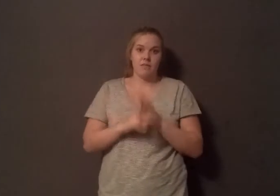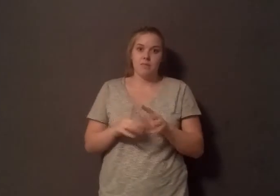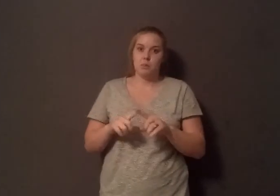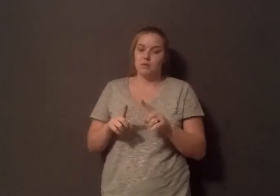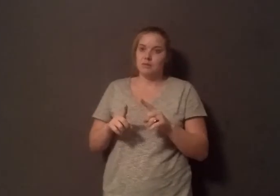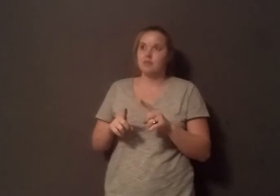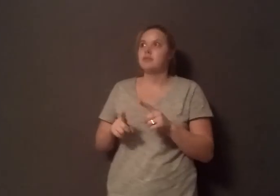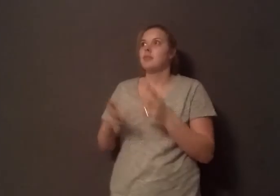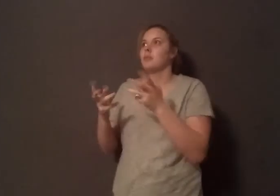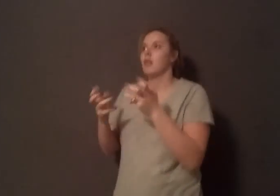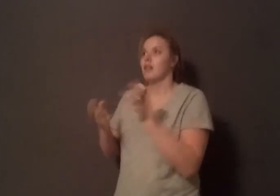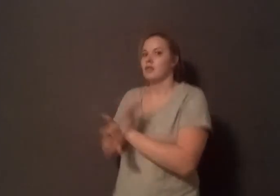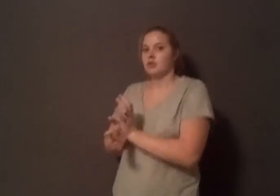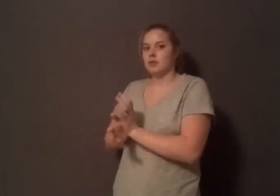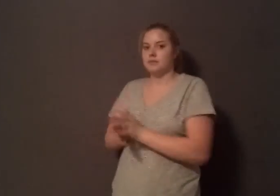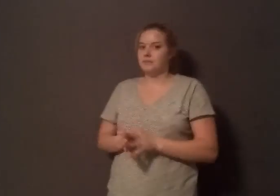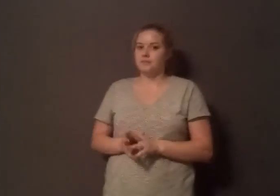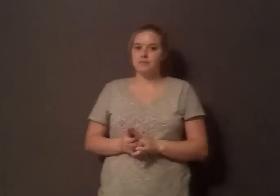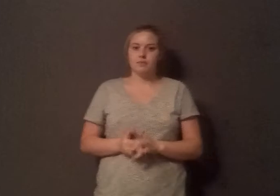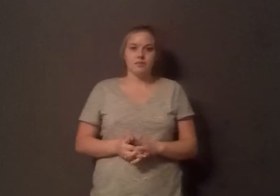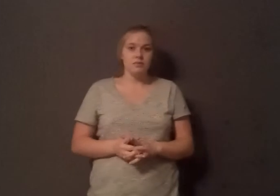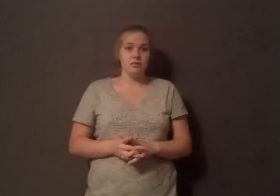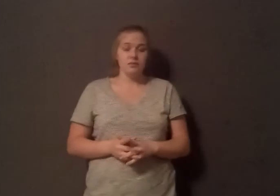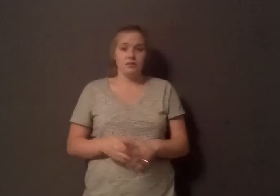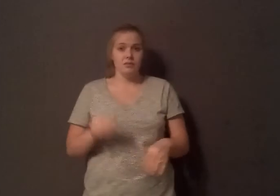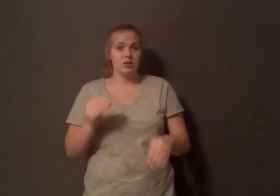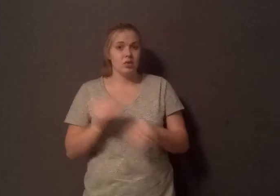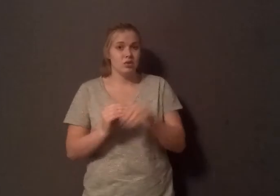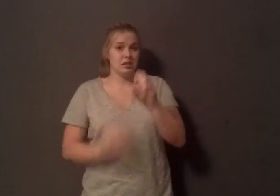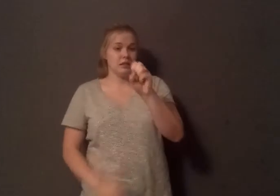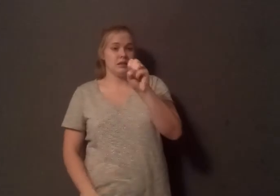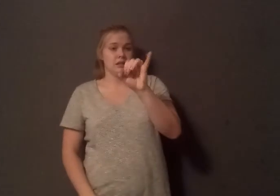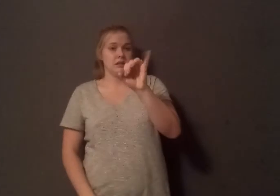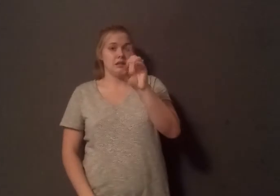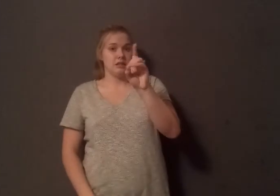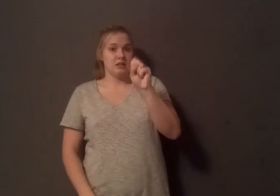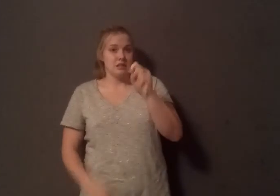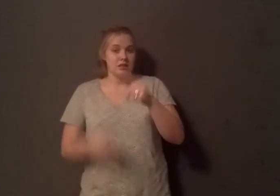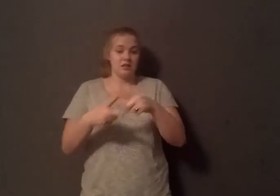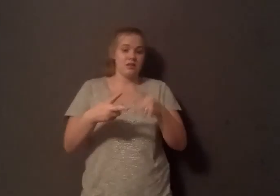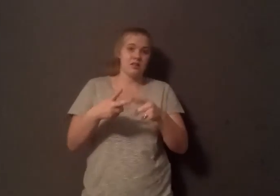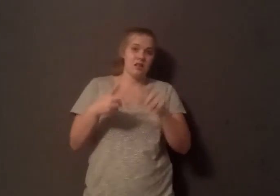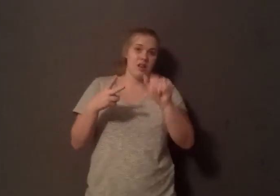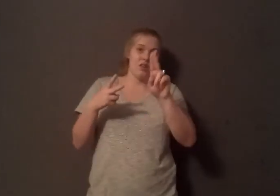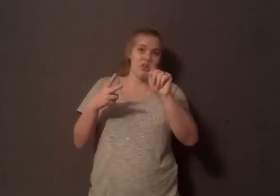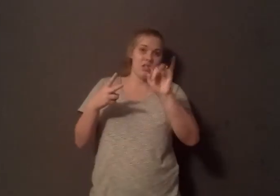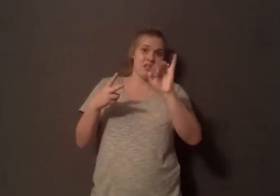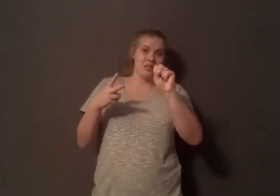Casomorphin may play a role in SIDS and sudden infant death syndrome may play a role in autism. This is one of the reasons why we